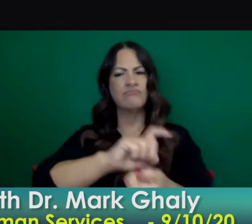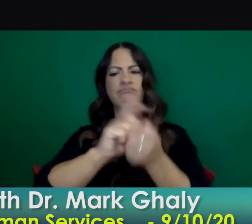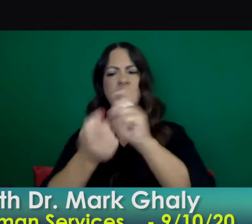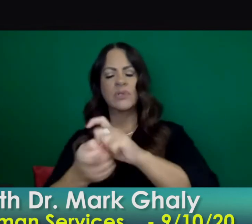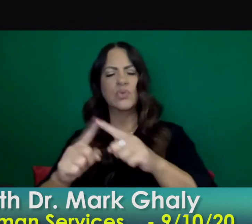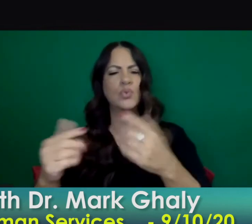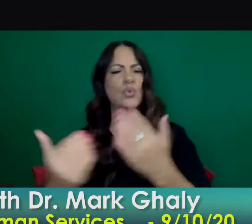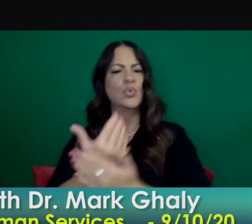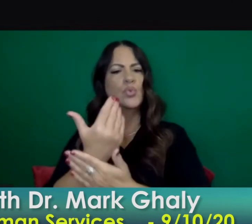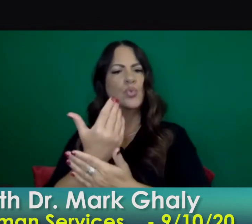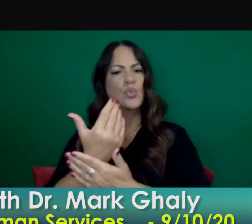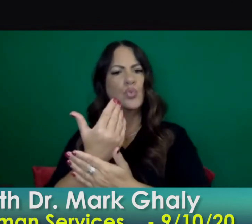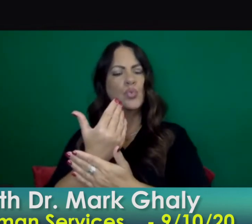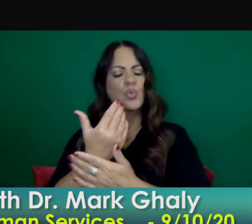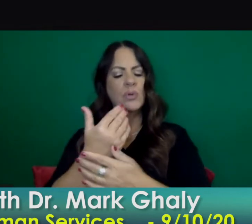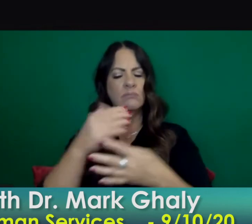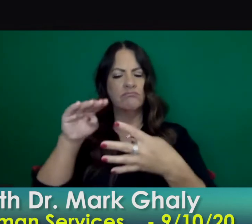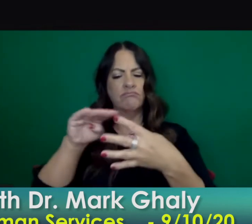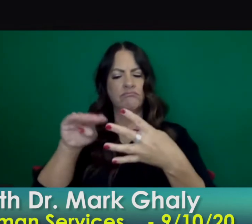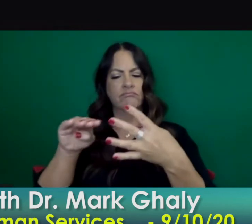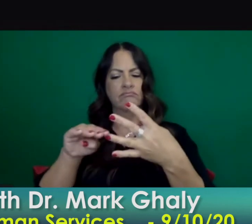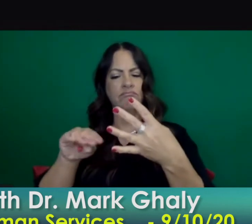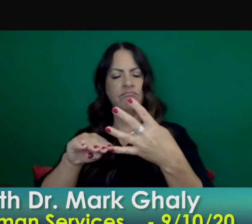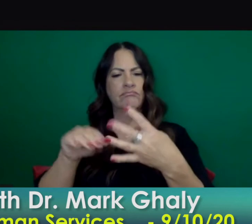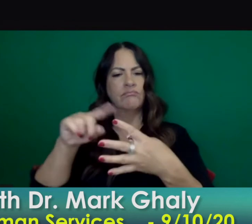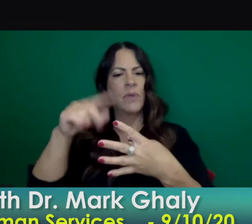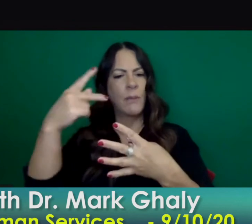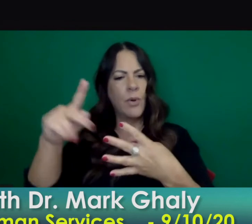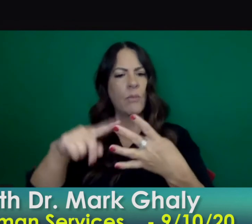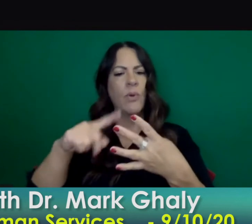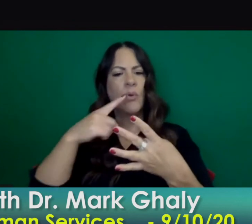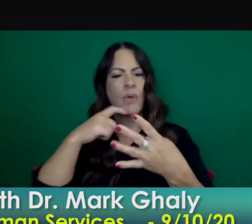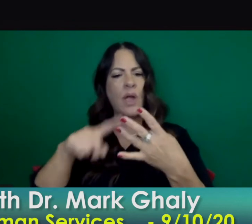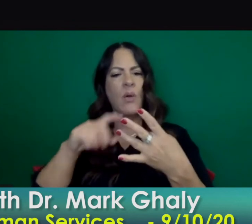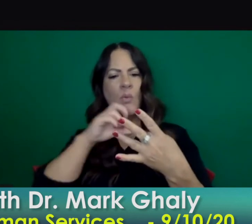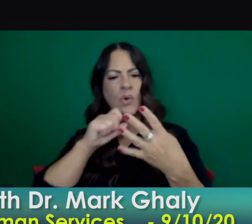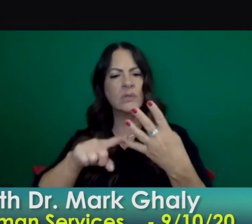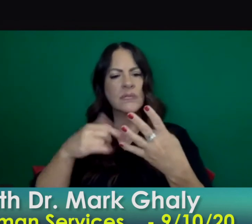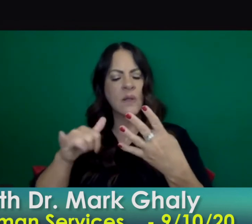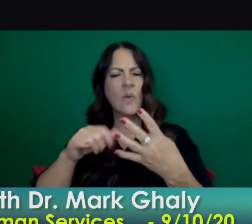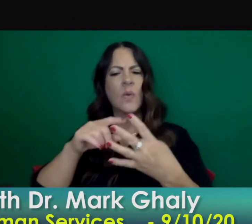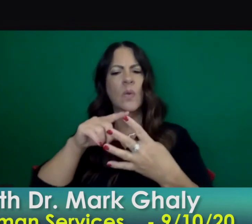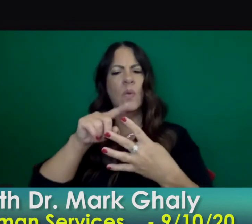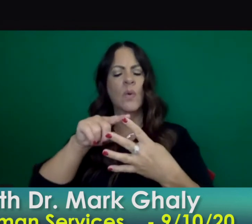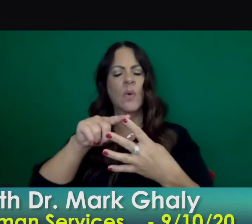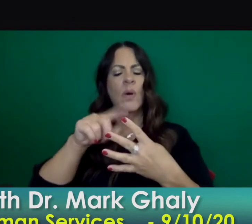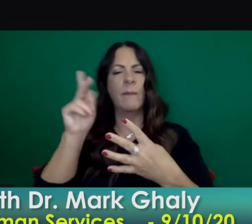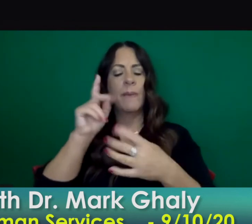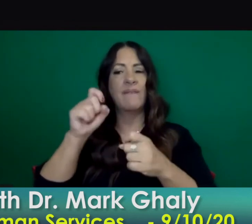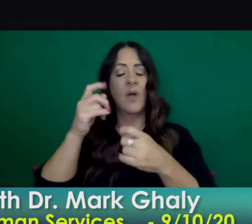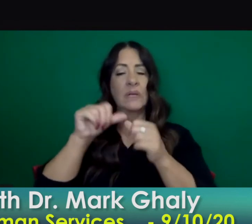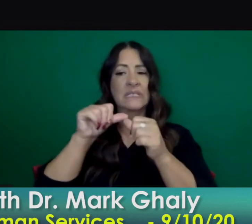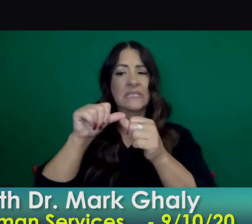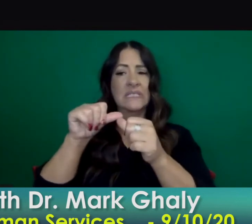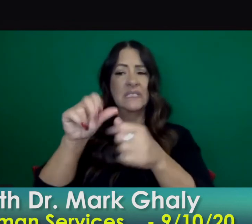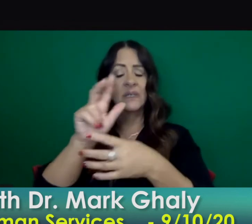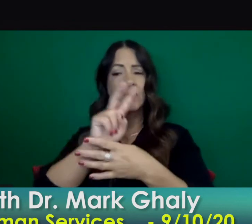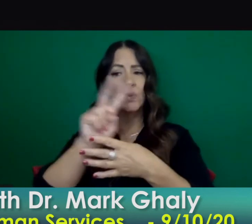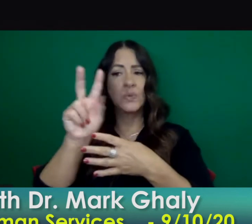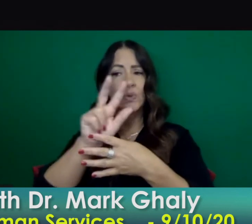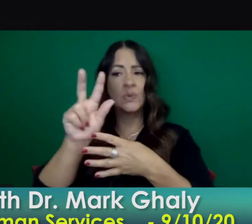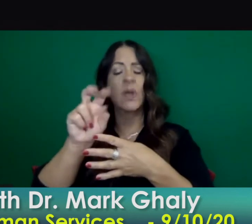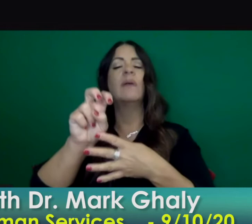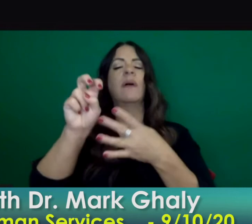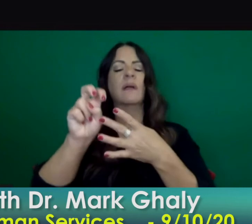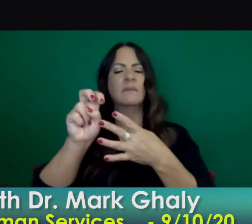you know three weeks at least before moving to another one my question is if um health officials notice a spike you know with the